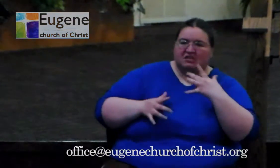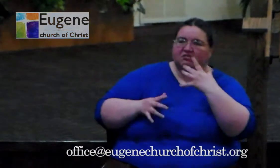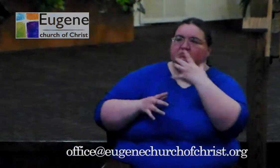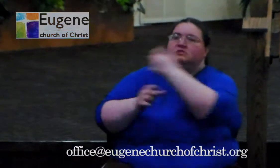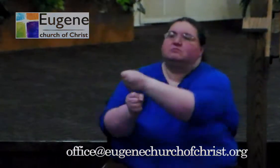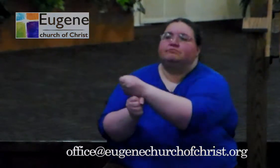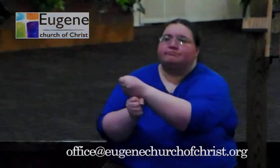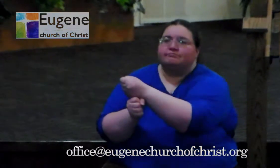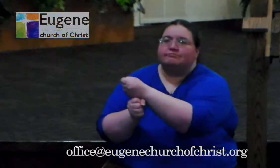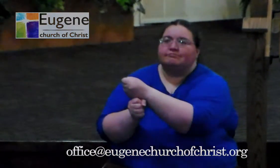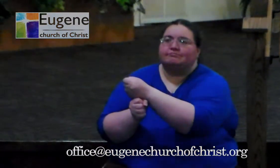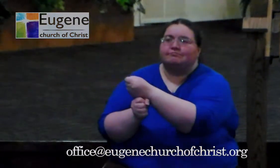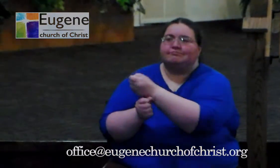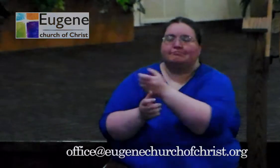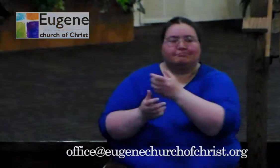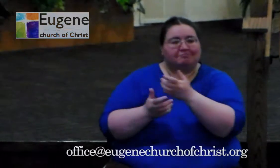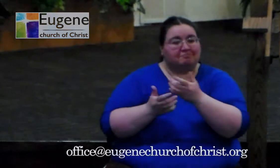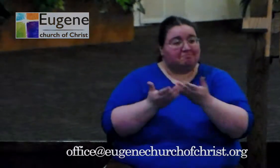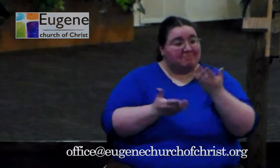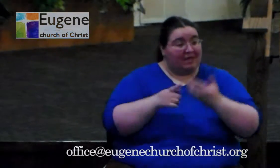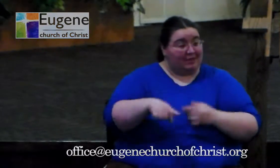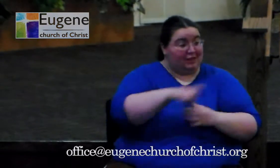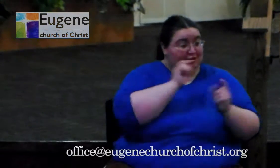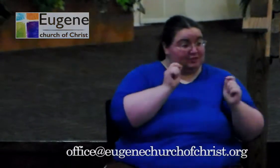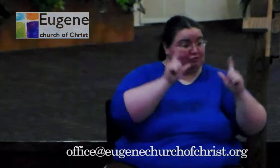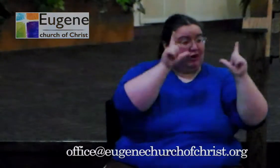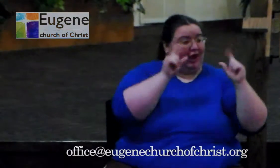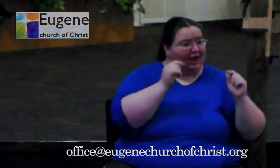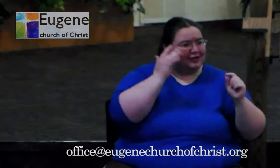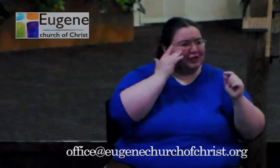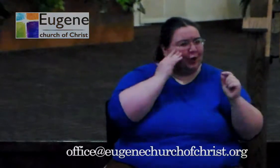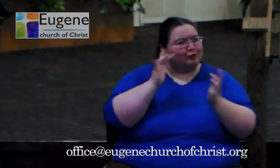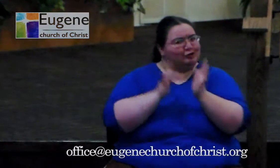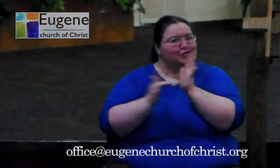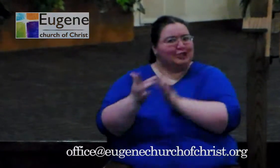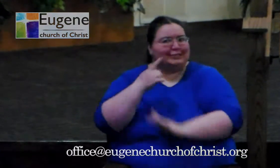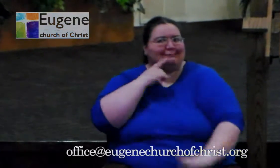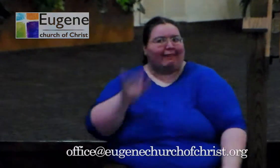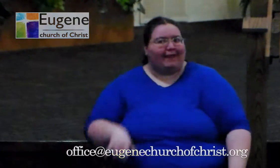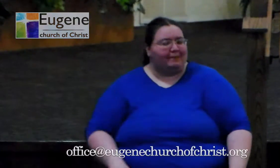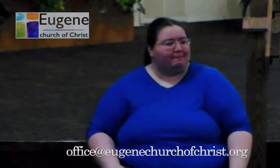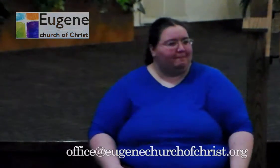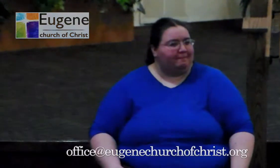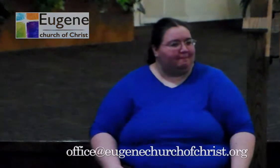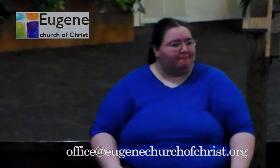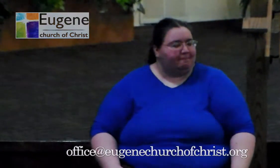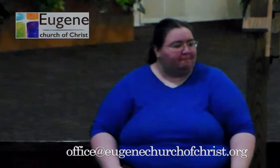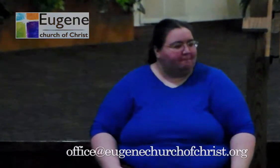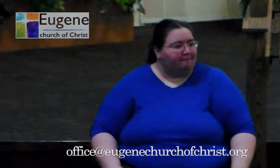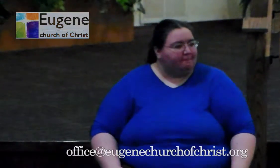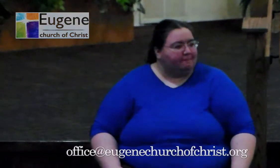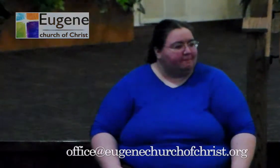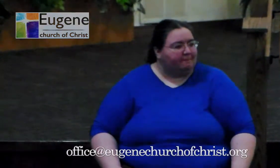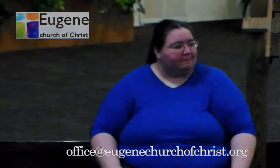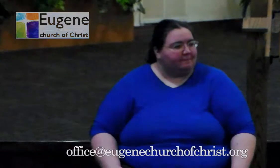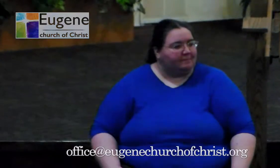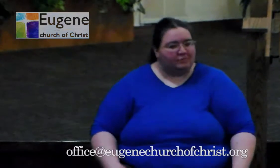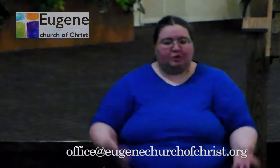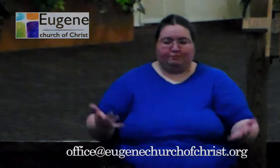out that those are Jesus things and not just something we cooked up in Oregon 10 years ago. They went out and preached that people should repent. They drove out